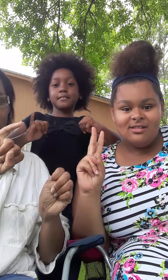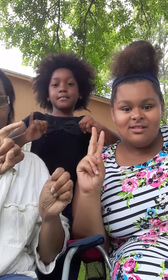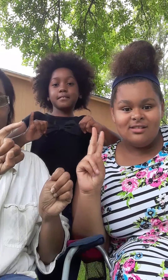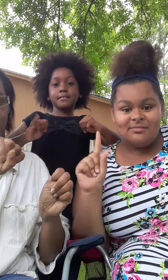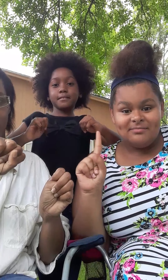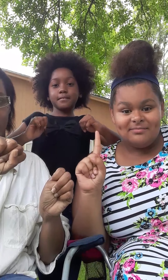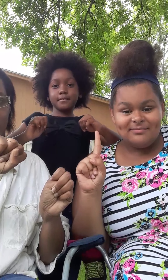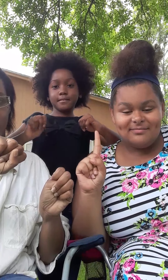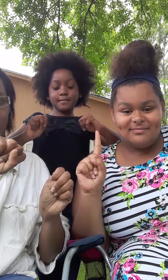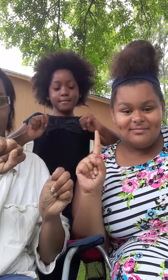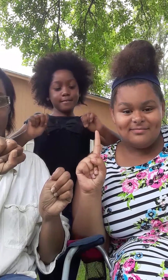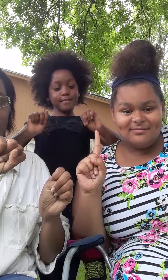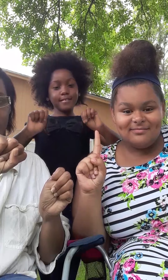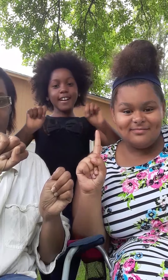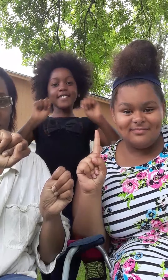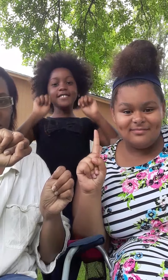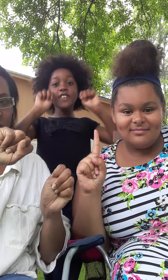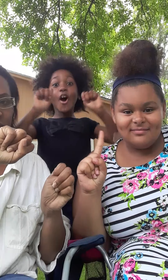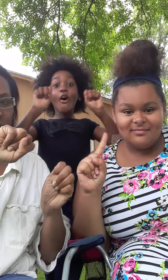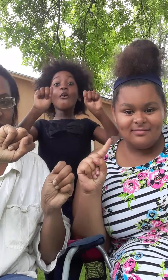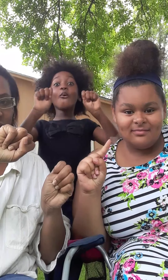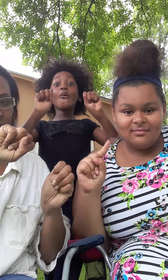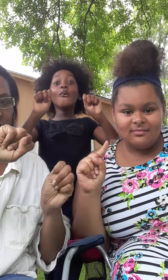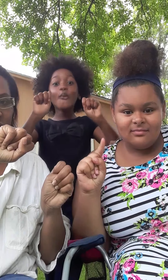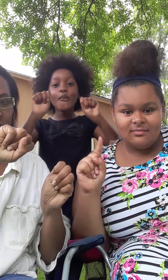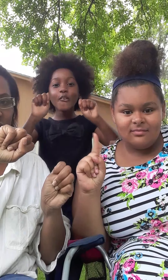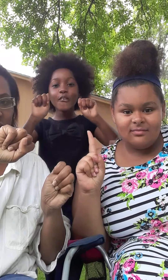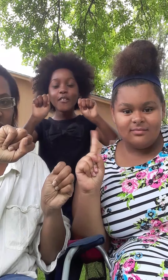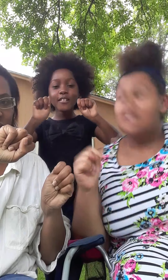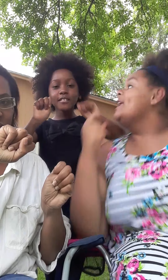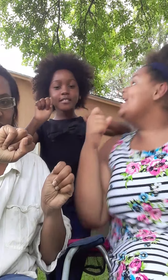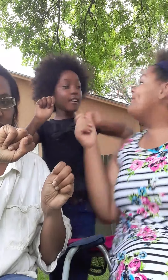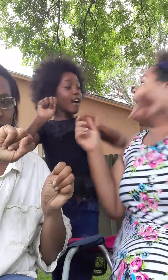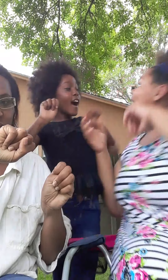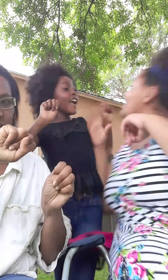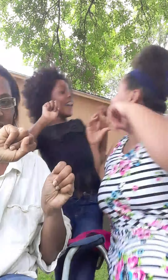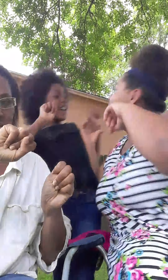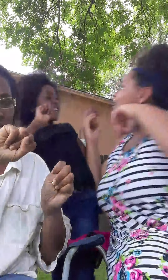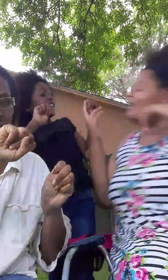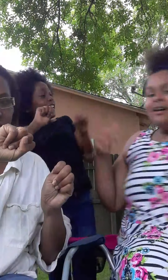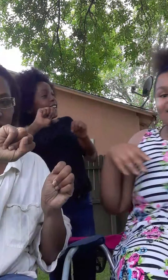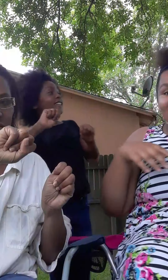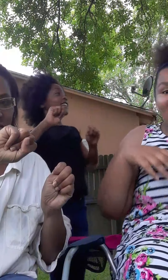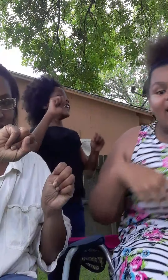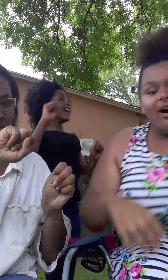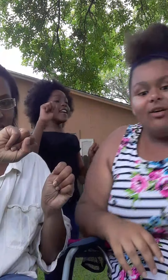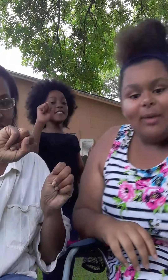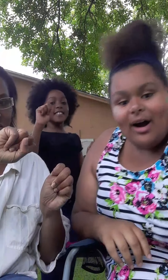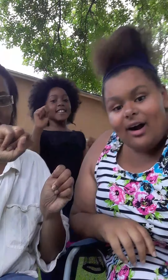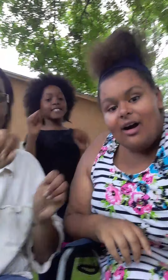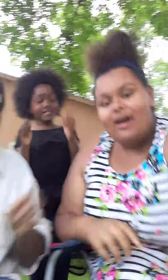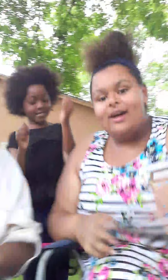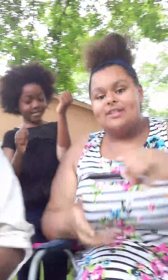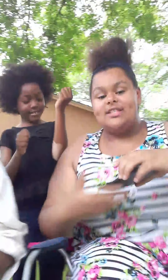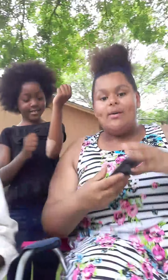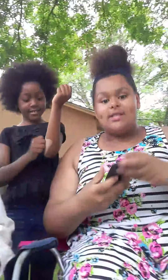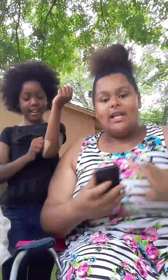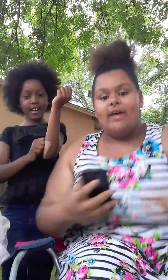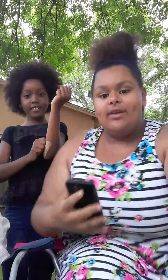and put a finger down if you've tripped over absolutely nothing nabaya oh my gosh that was 11 though